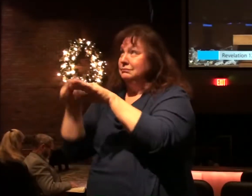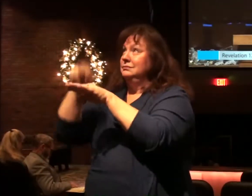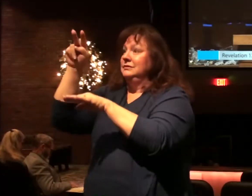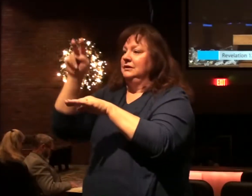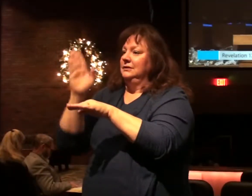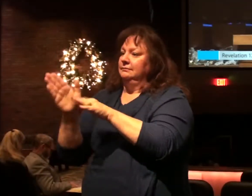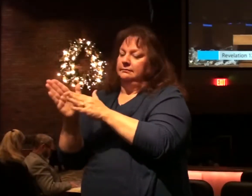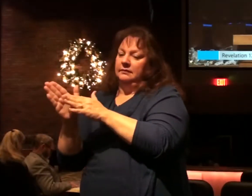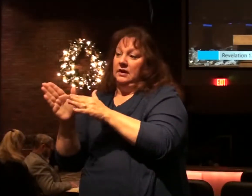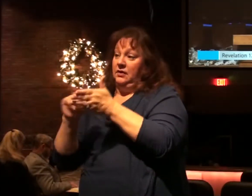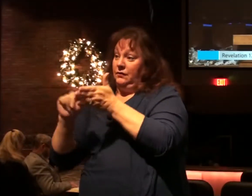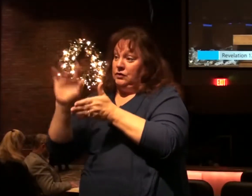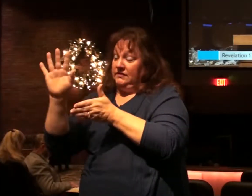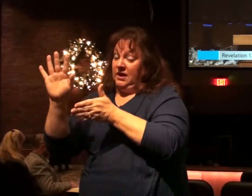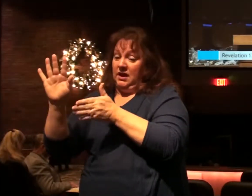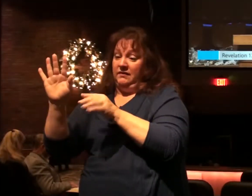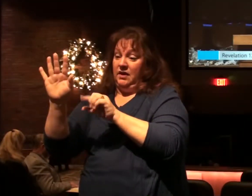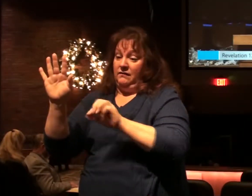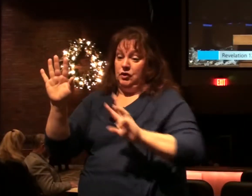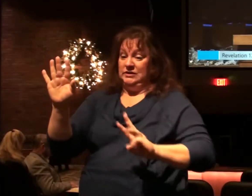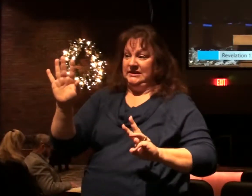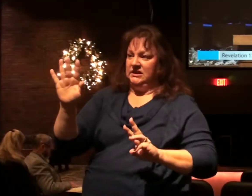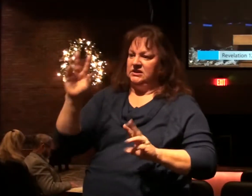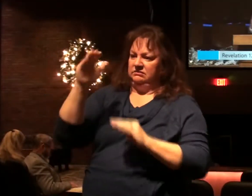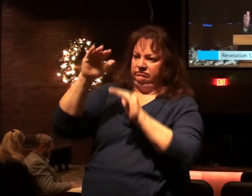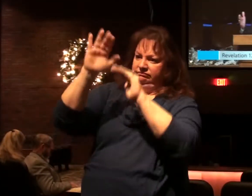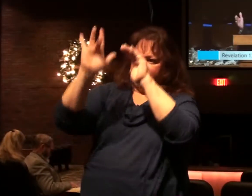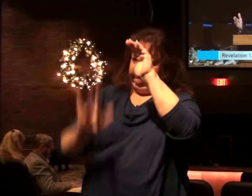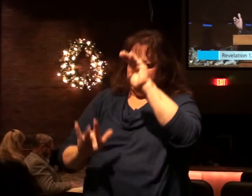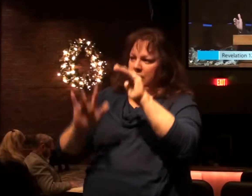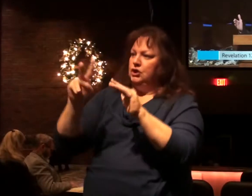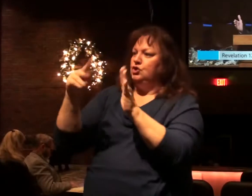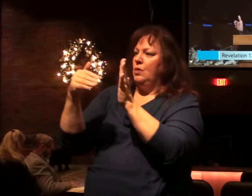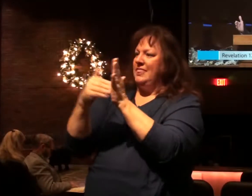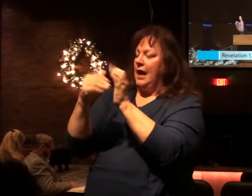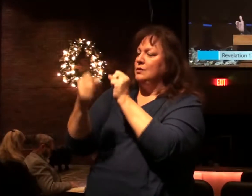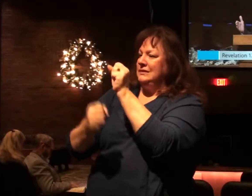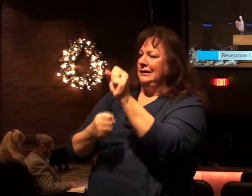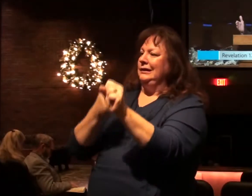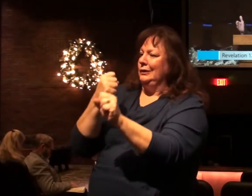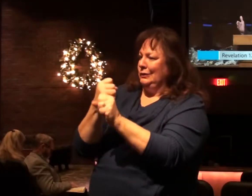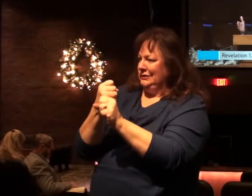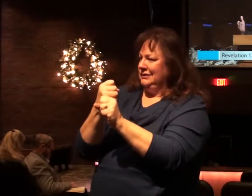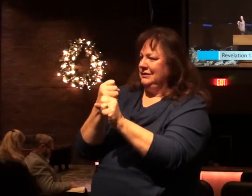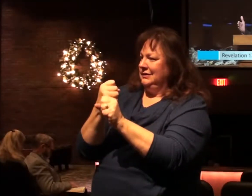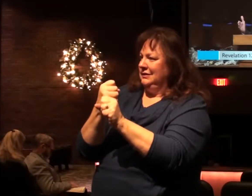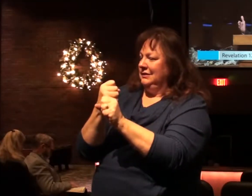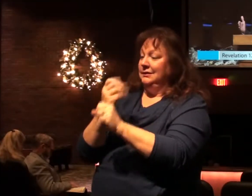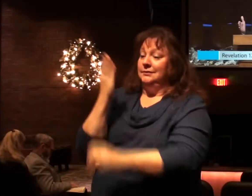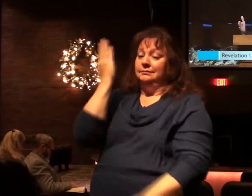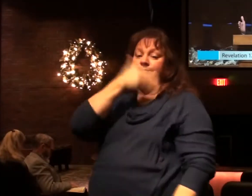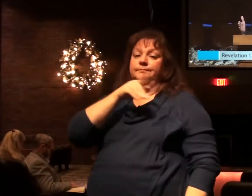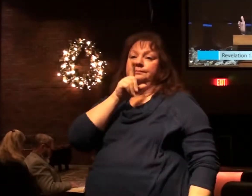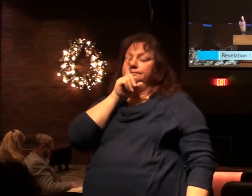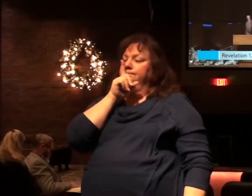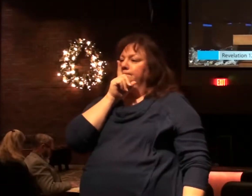beginning of verse 6 in your Bibles. The whole period we call the church age is skipped over.